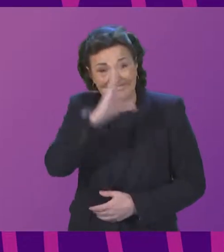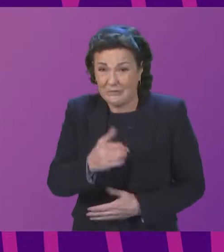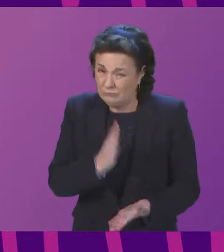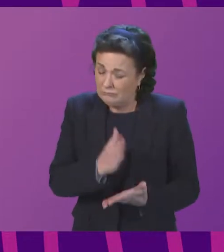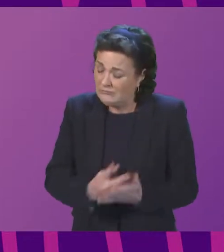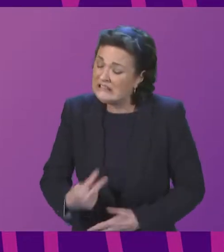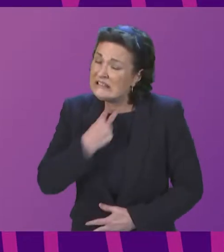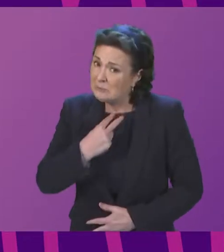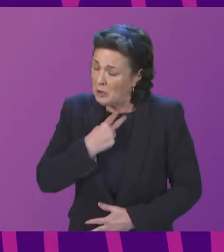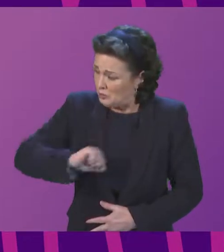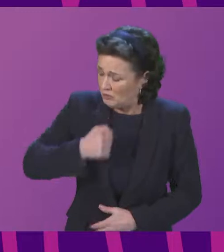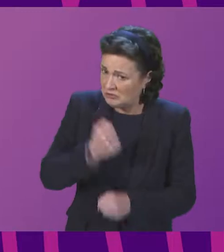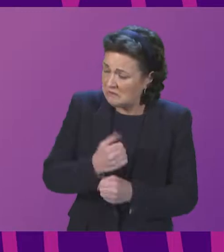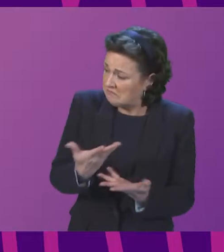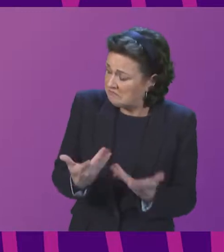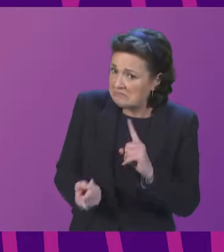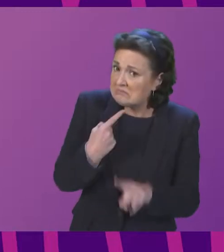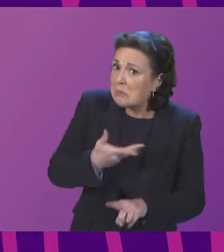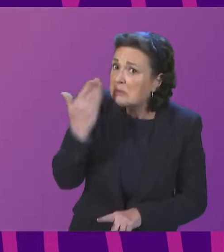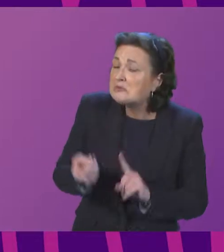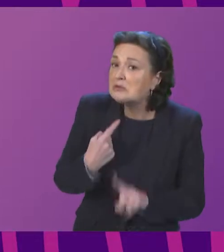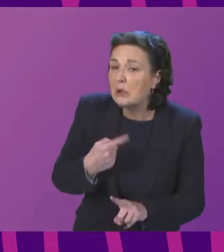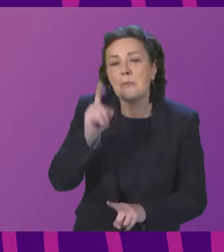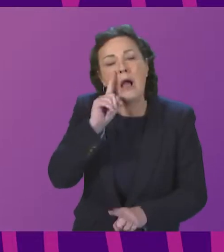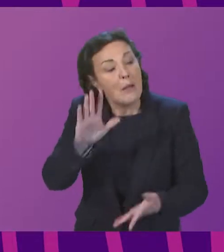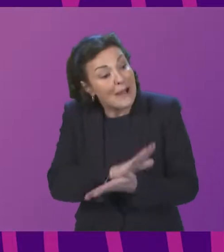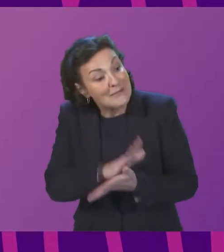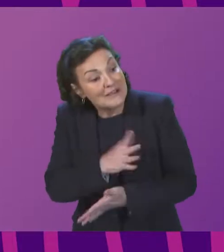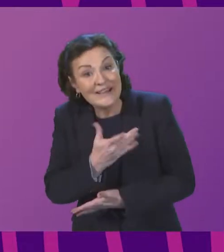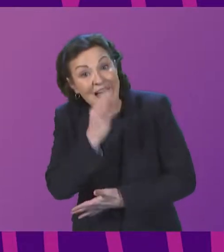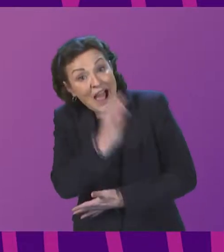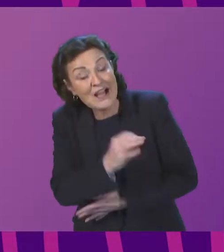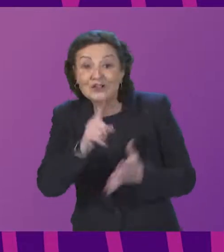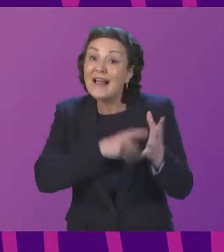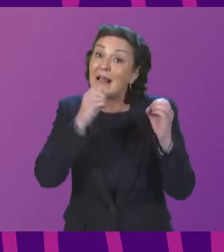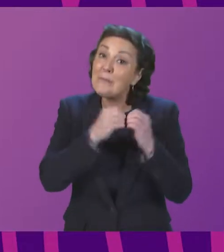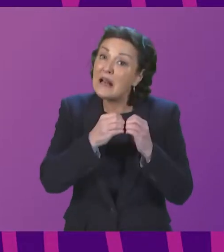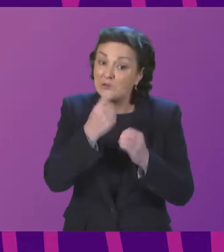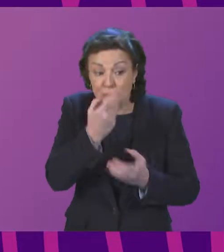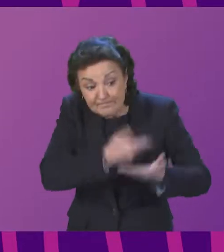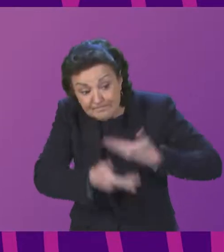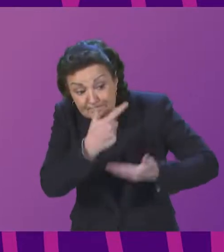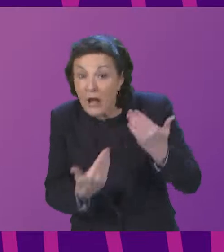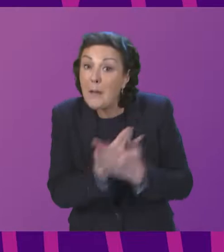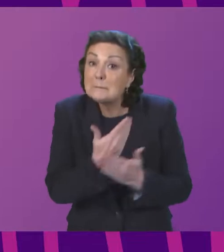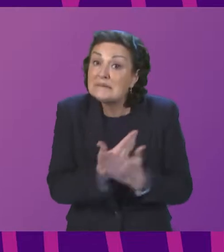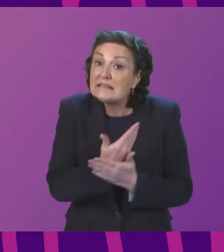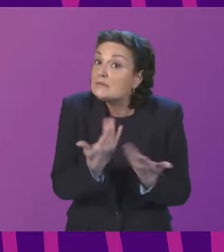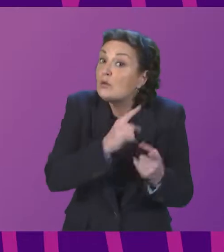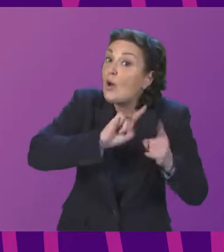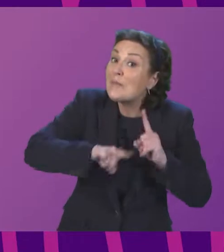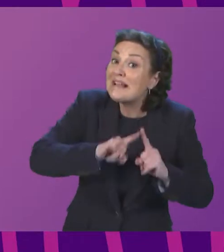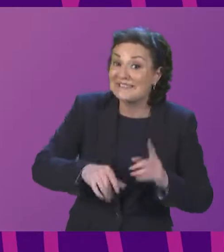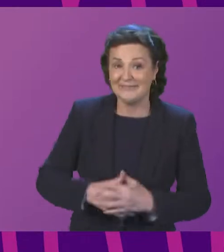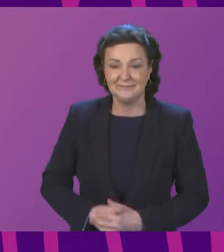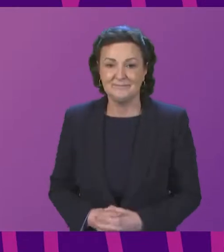response from the Scottish Government but I'm very happy to invite Jackie Bailey who's with us this morning to update us with any comments she may wish